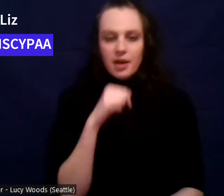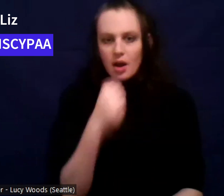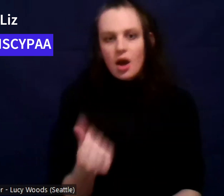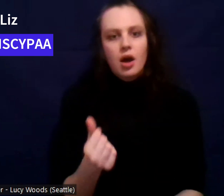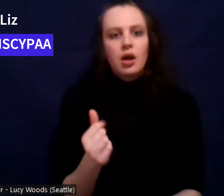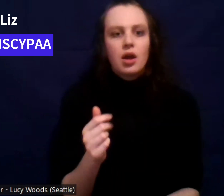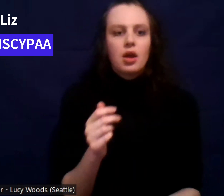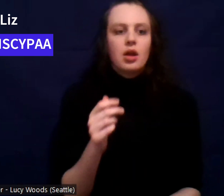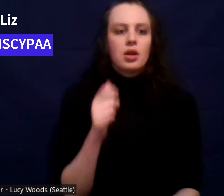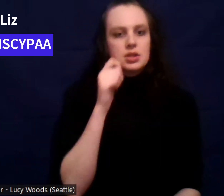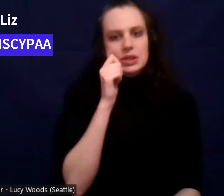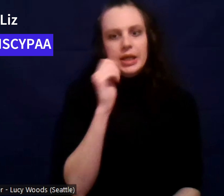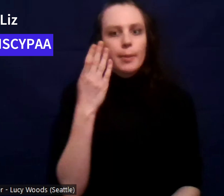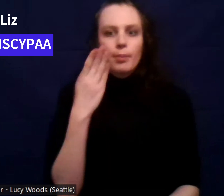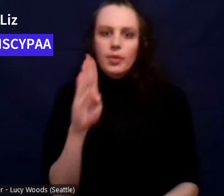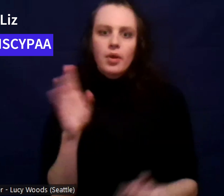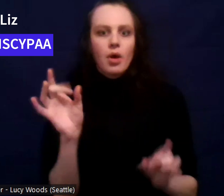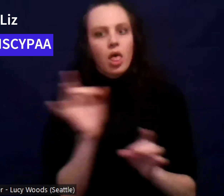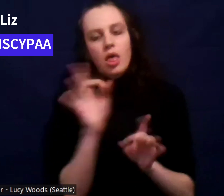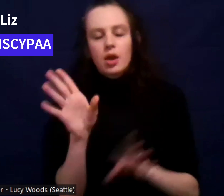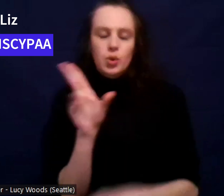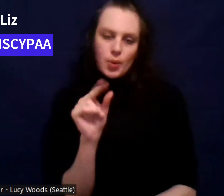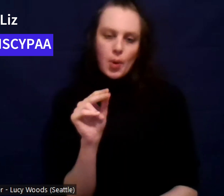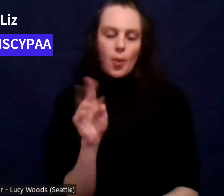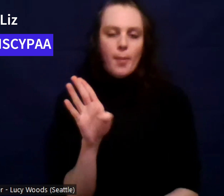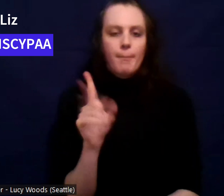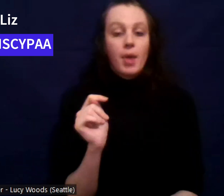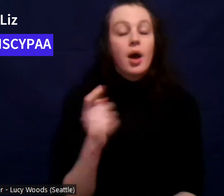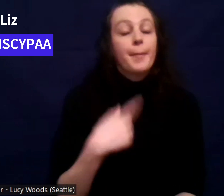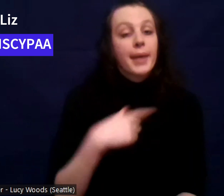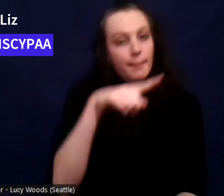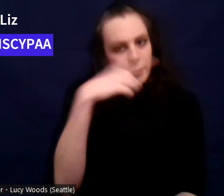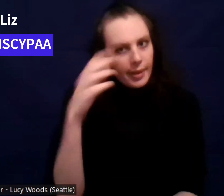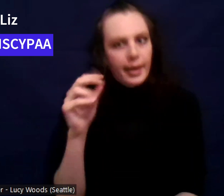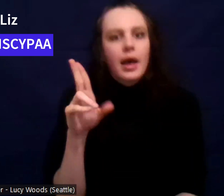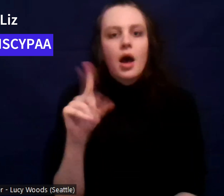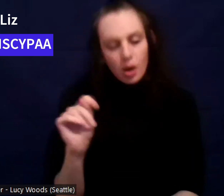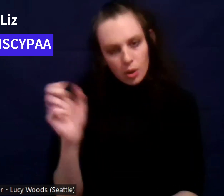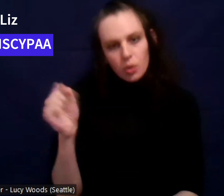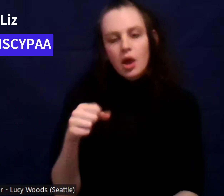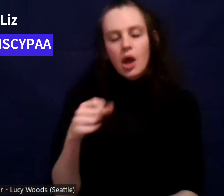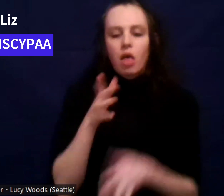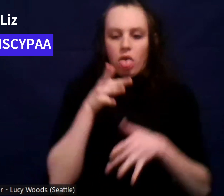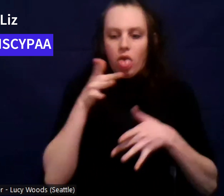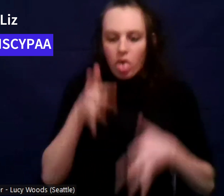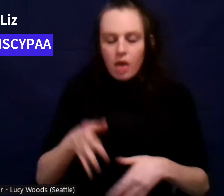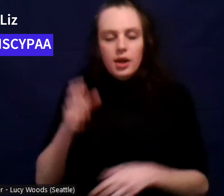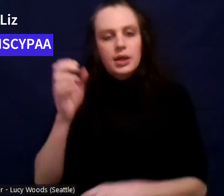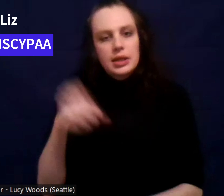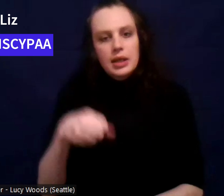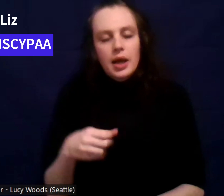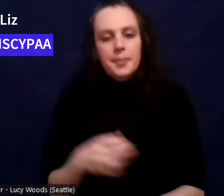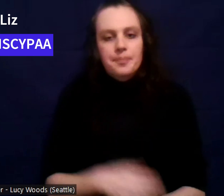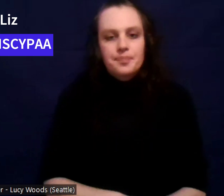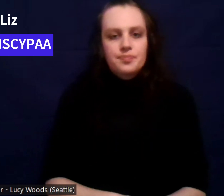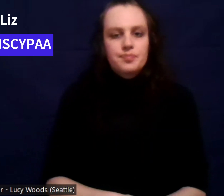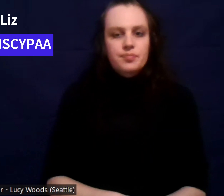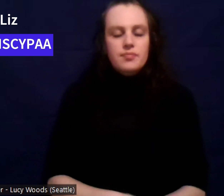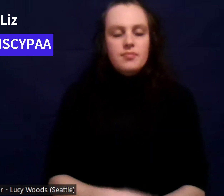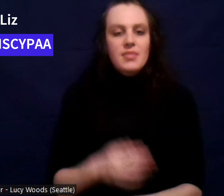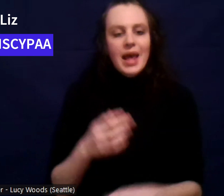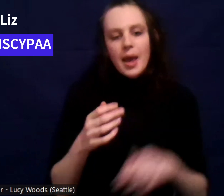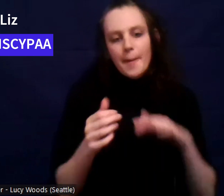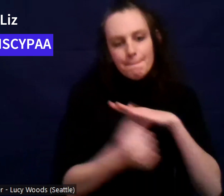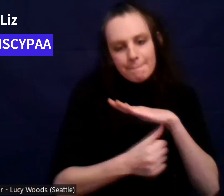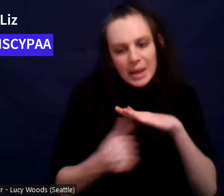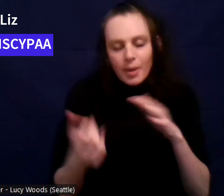necessarily, but I, you know, would black out, throw up. Um, my friends would catch me like there'd be a party in the basement and I would go